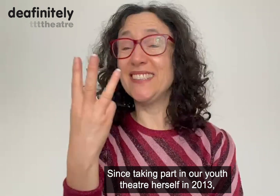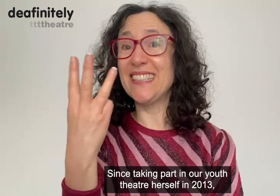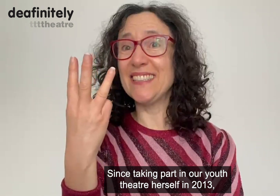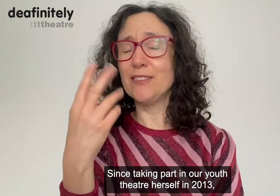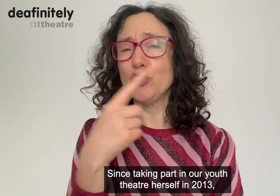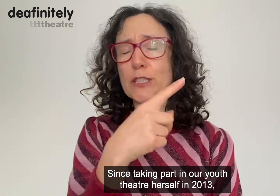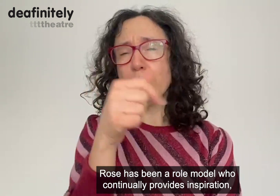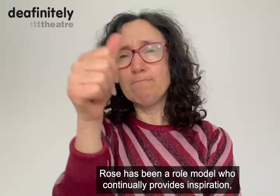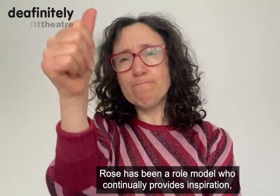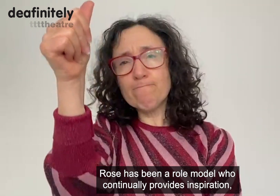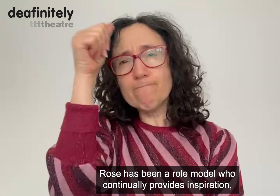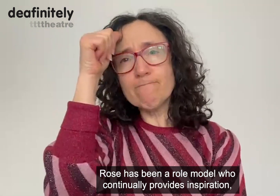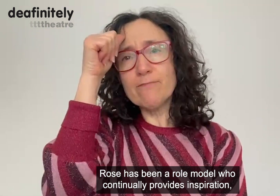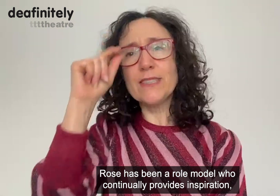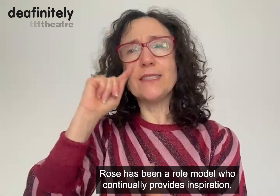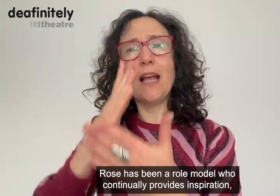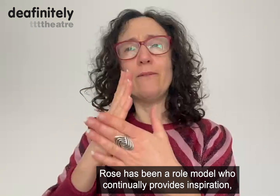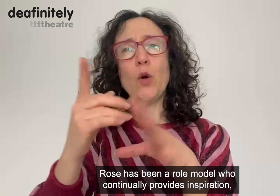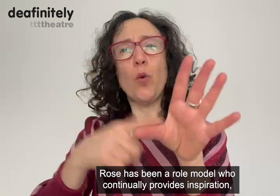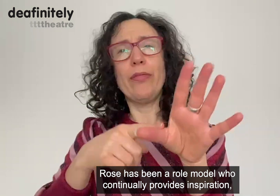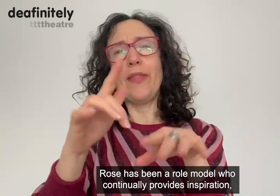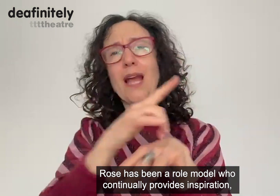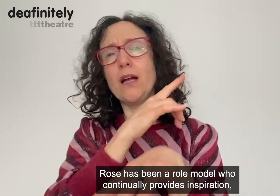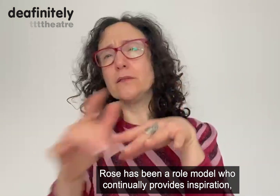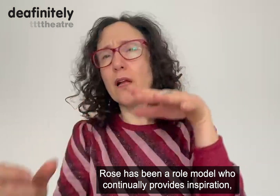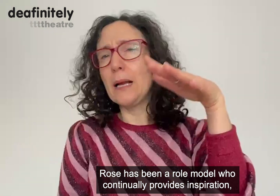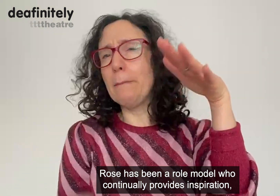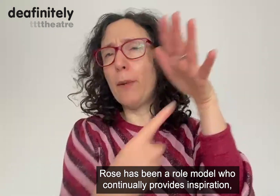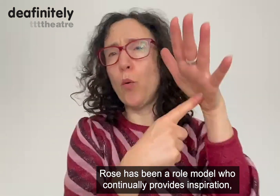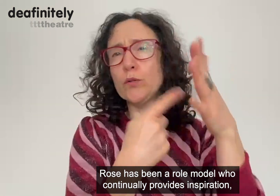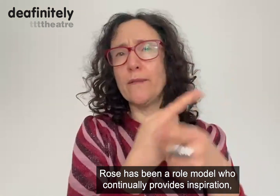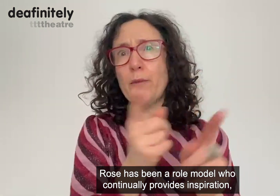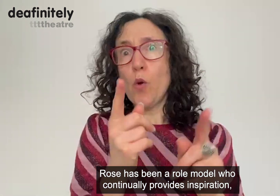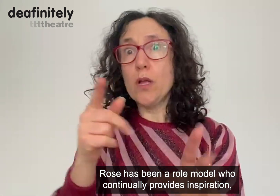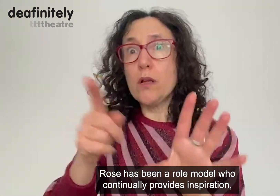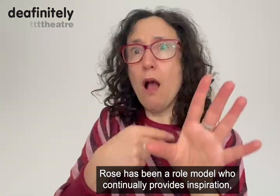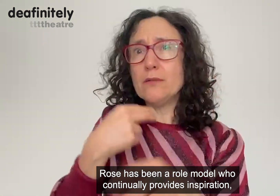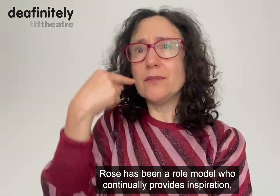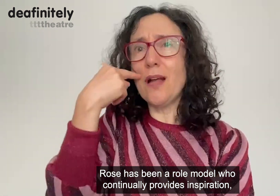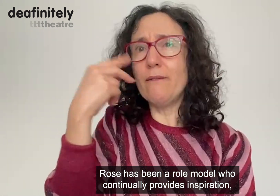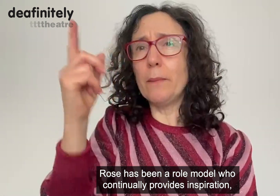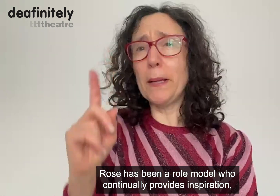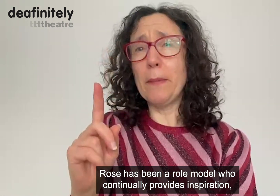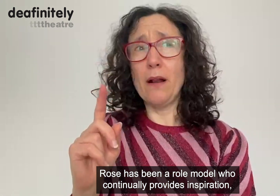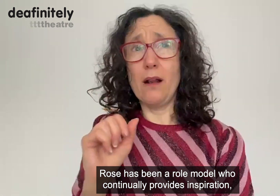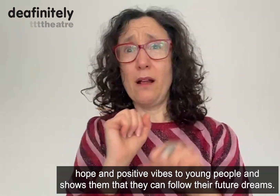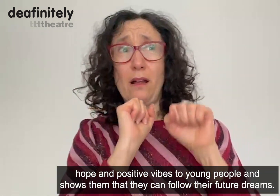a role model who continually provides inspiration, hope and positive vibes